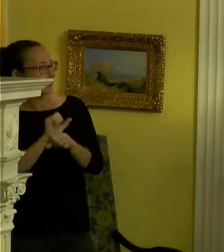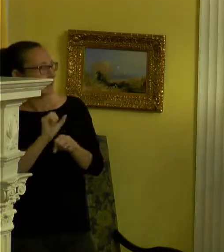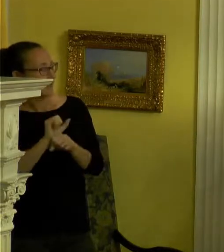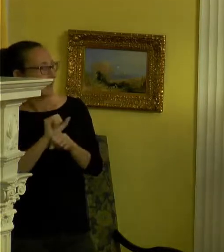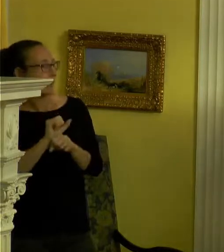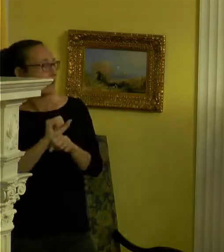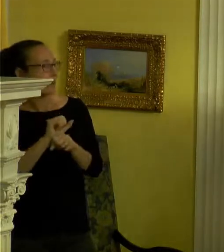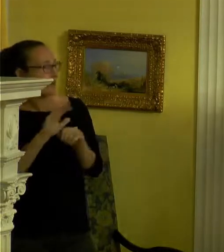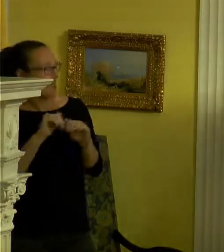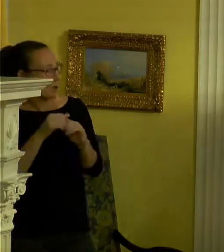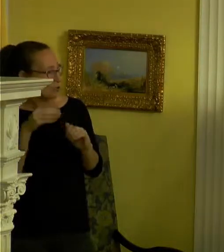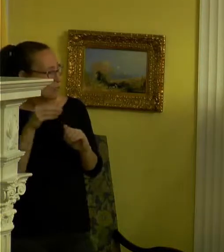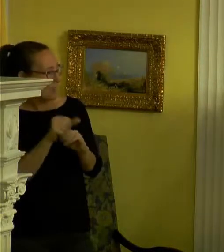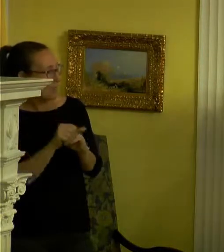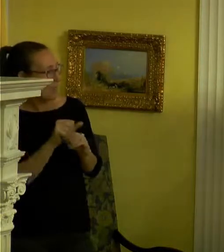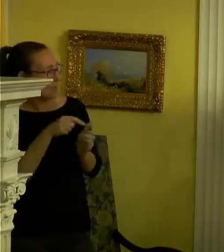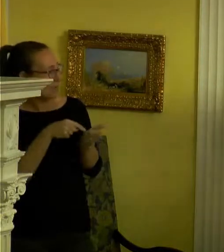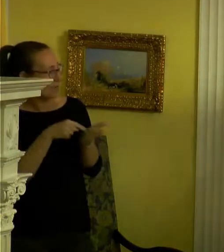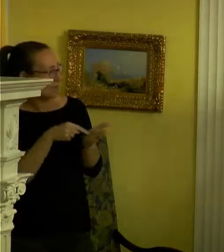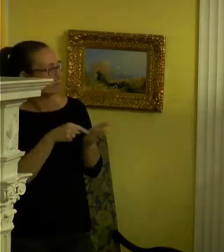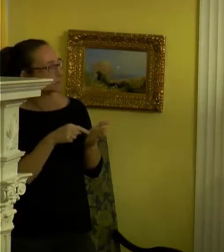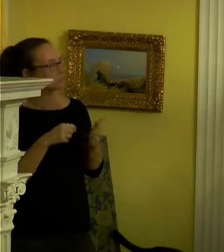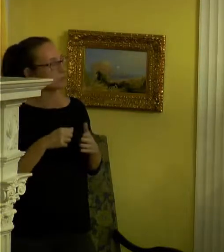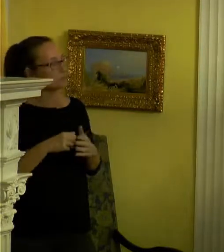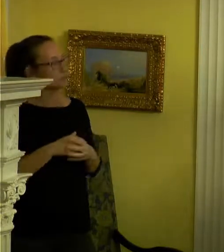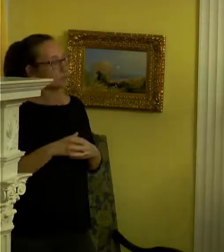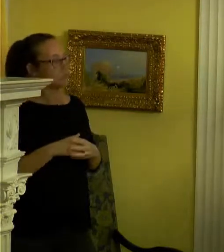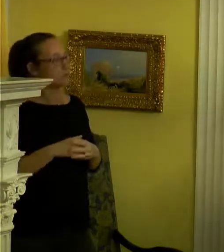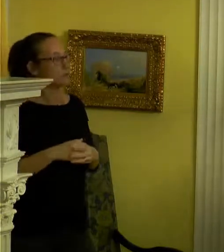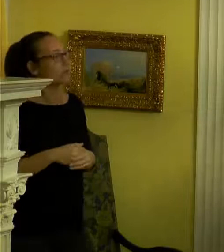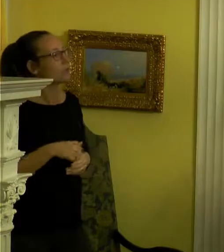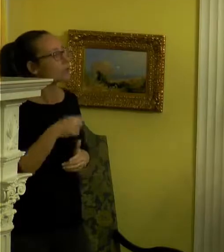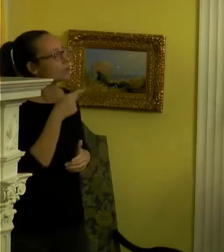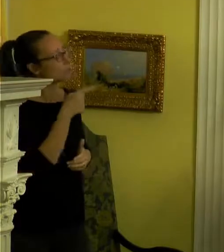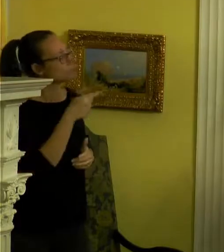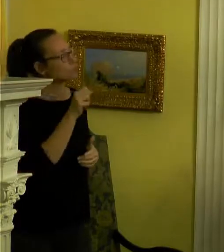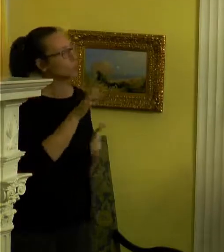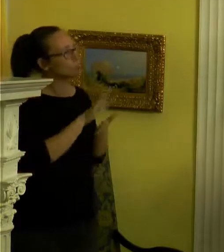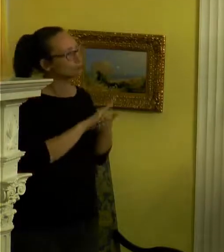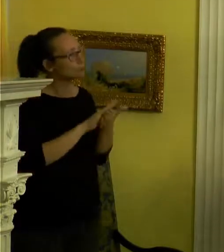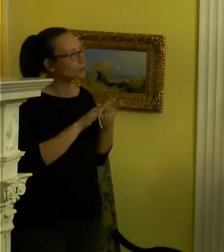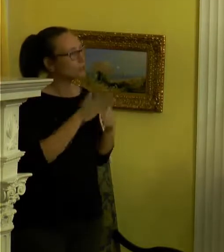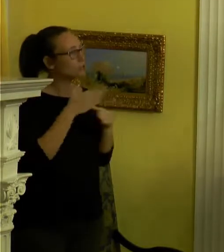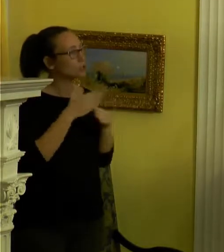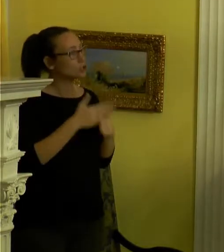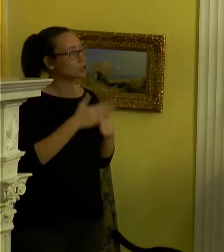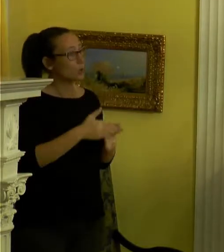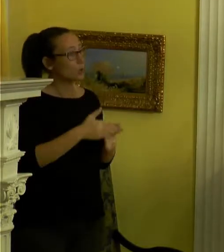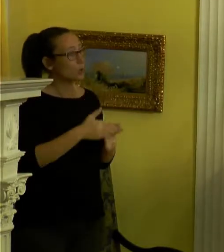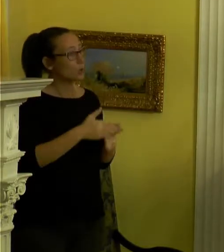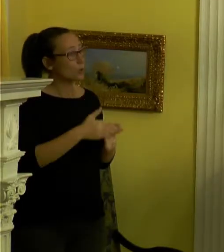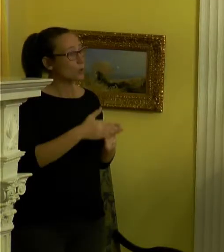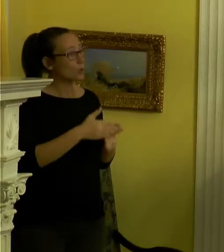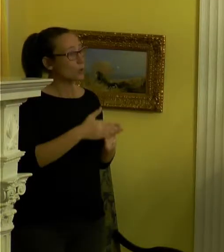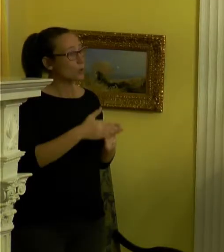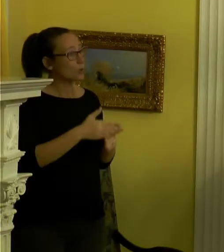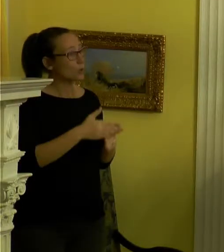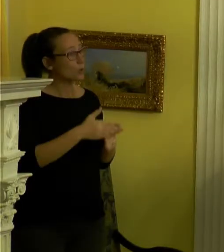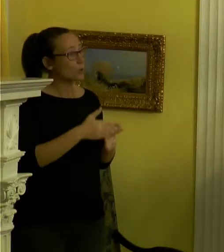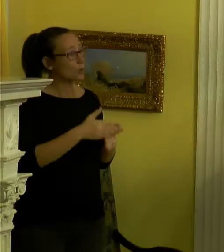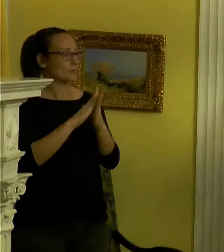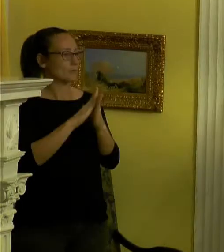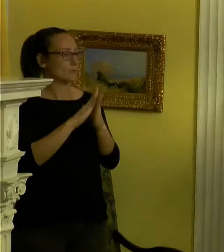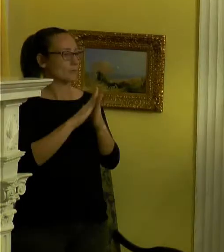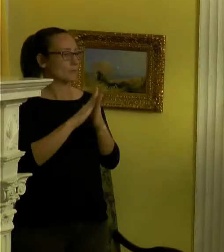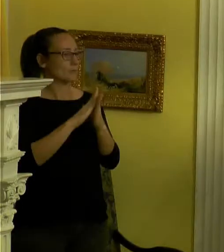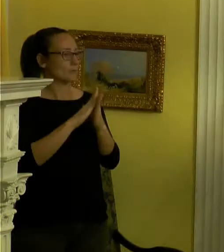And that's how you pay bills. And you were so generous in, like, sharing that you moved back to Jacksonville to be an event planner. Mm